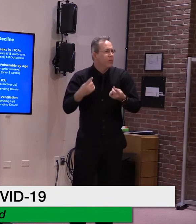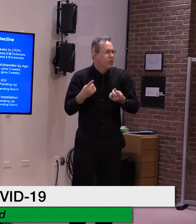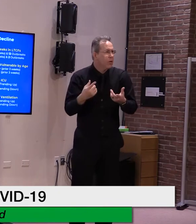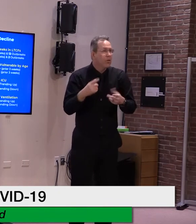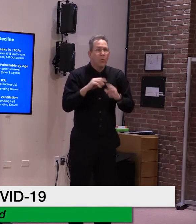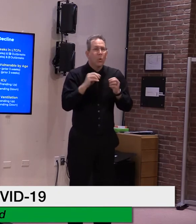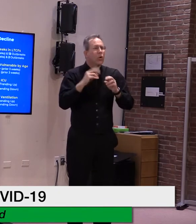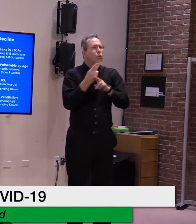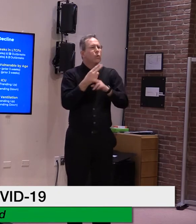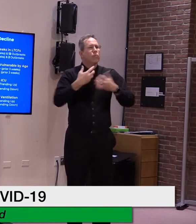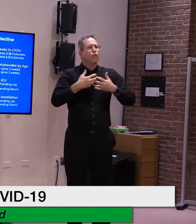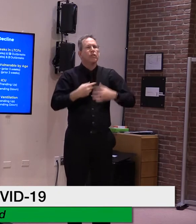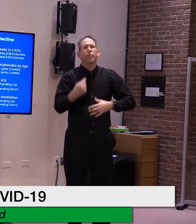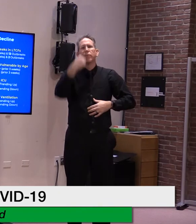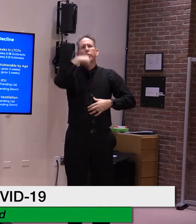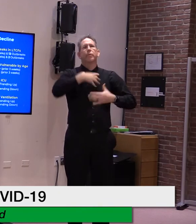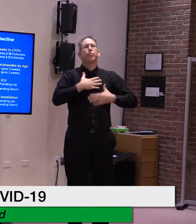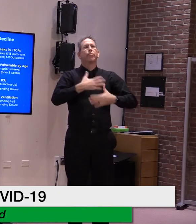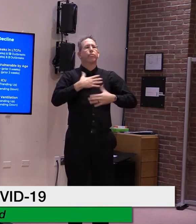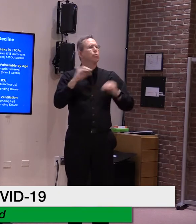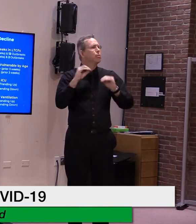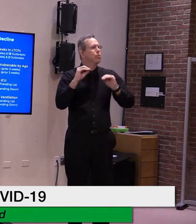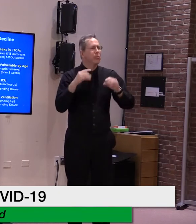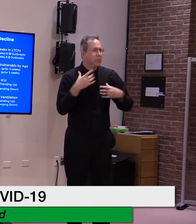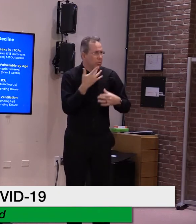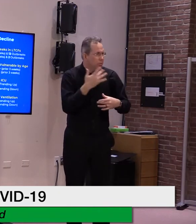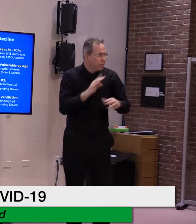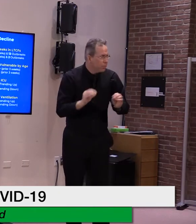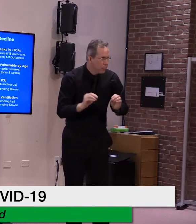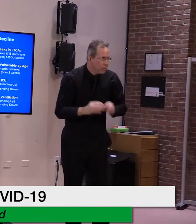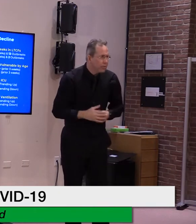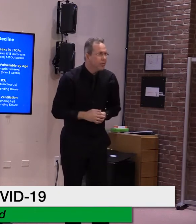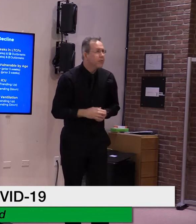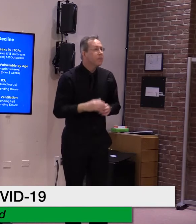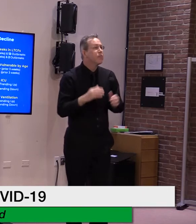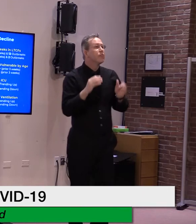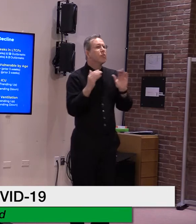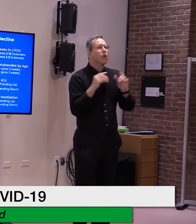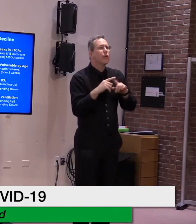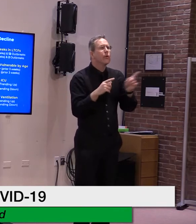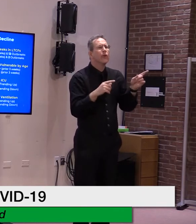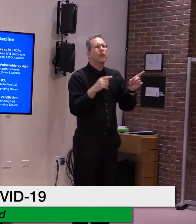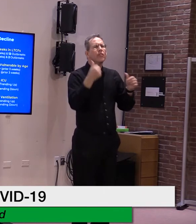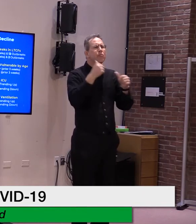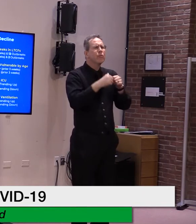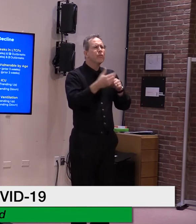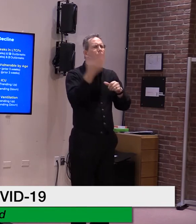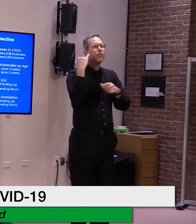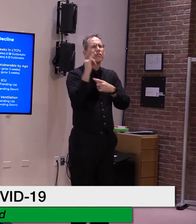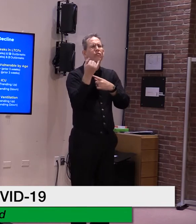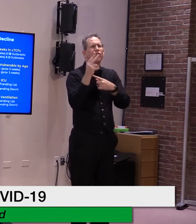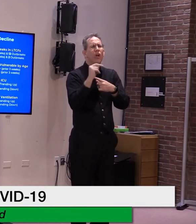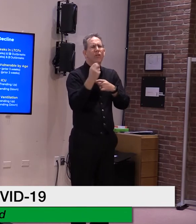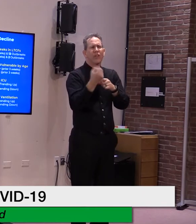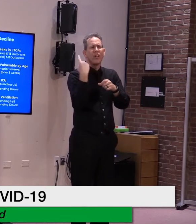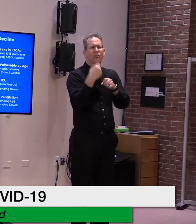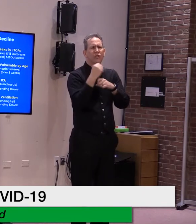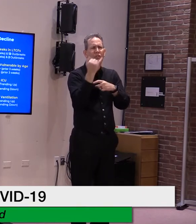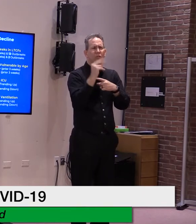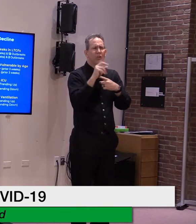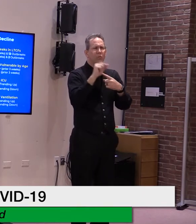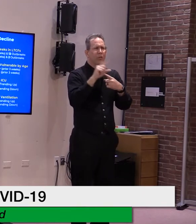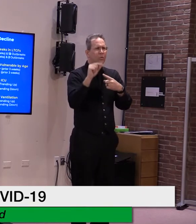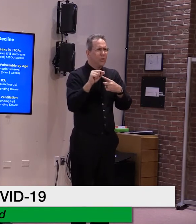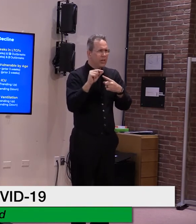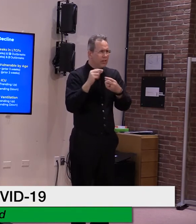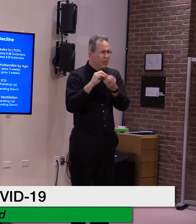at these metrics and compare them to the peak we experienced back in January, you can see how much we've improved among